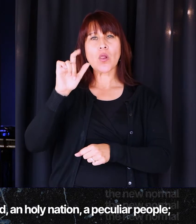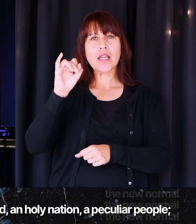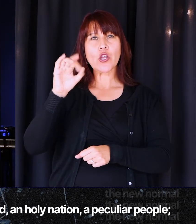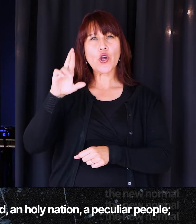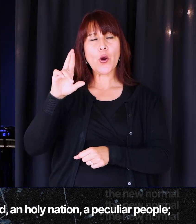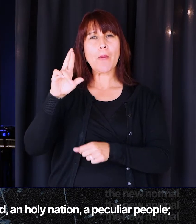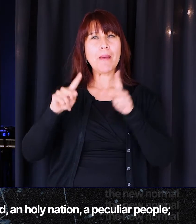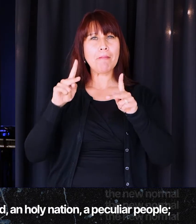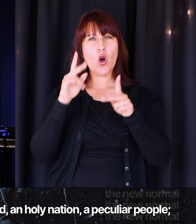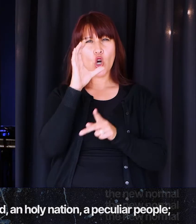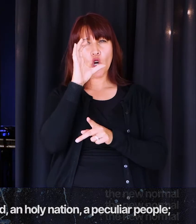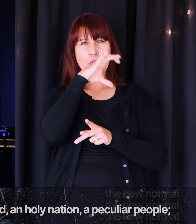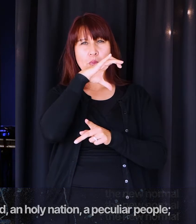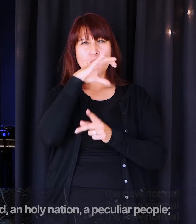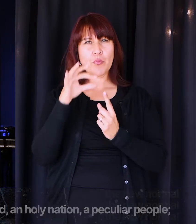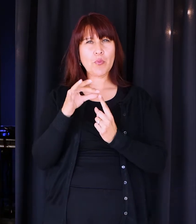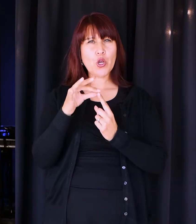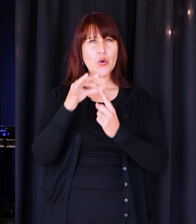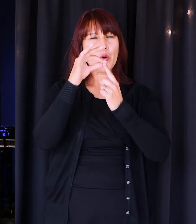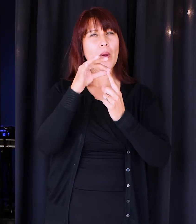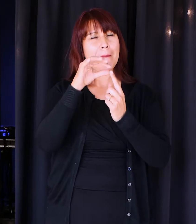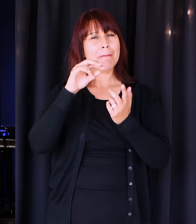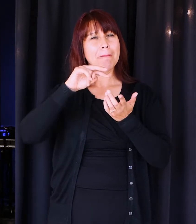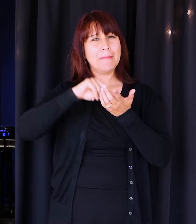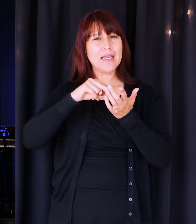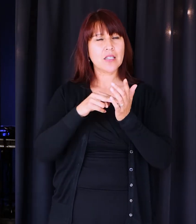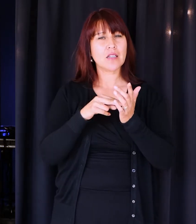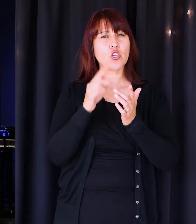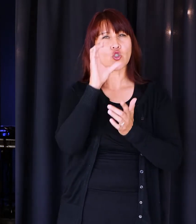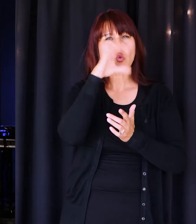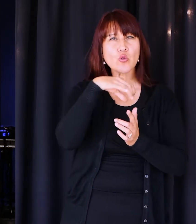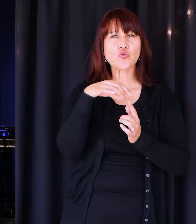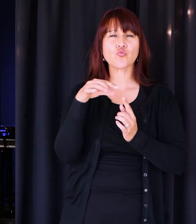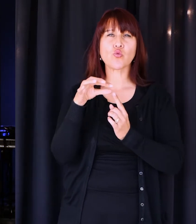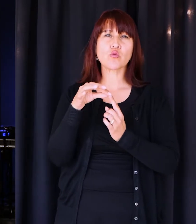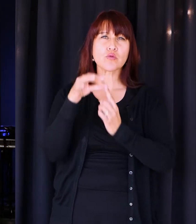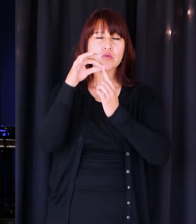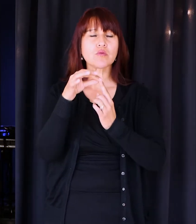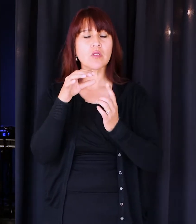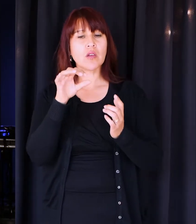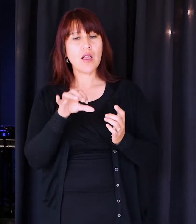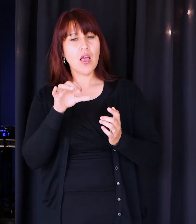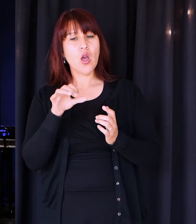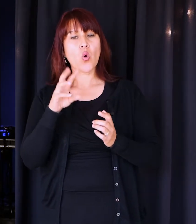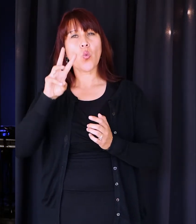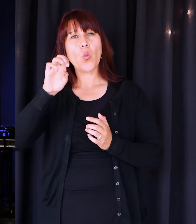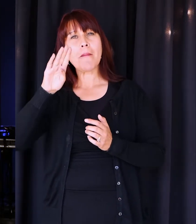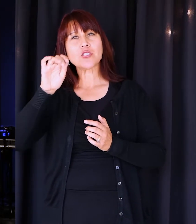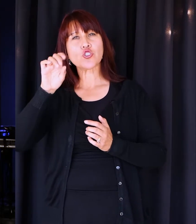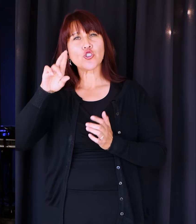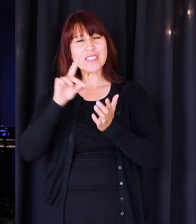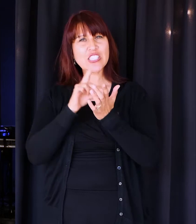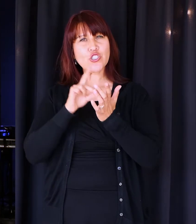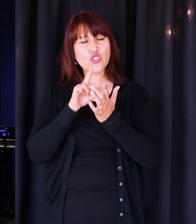isn't that a fun word? Peculiar means distinctive or unusual. Webster's defines it as being